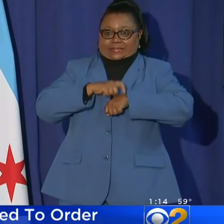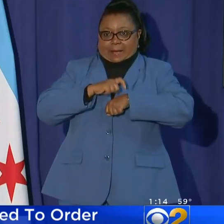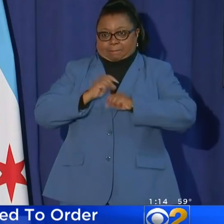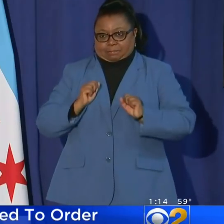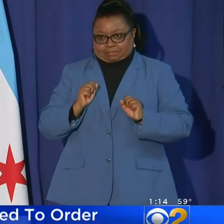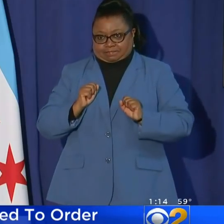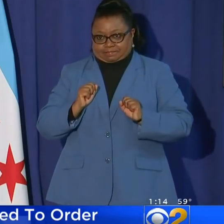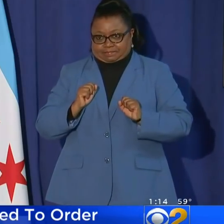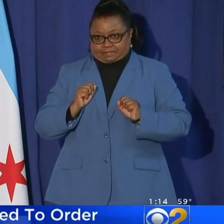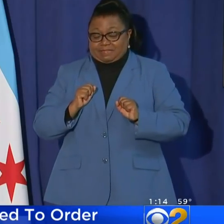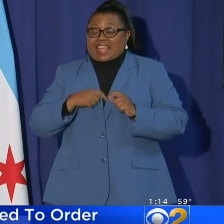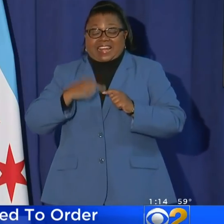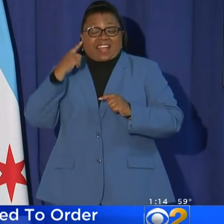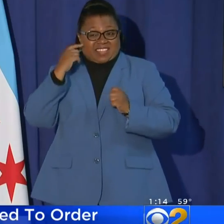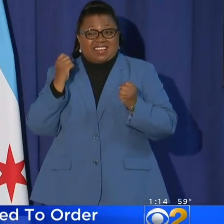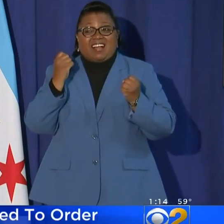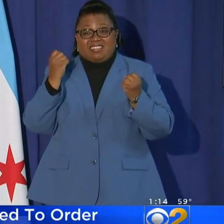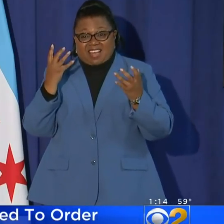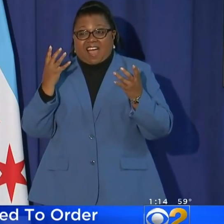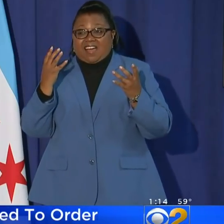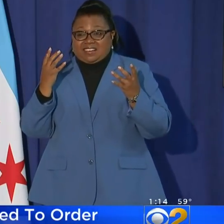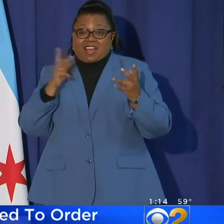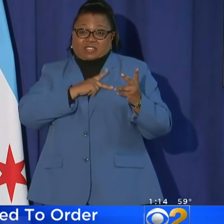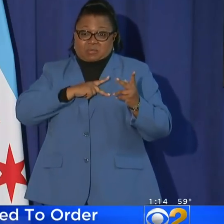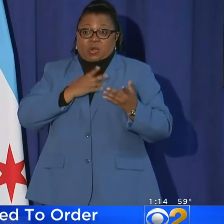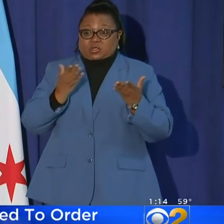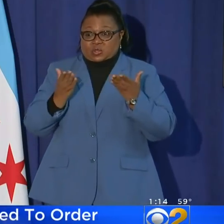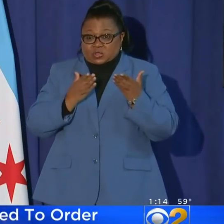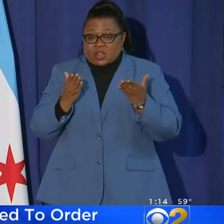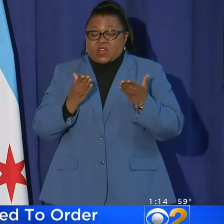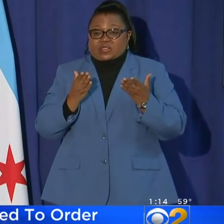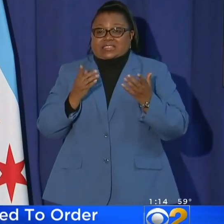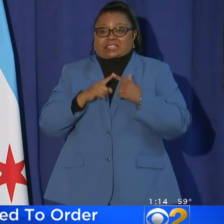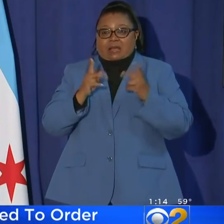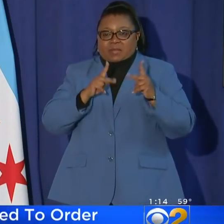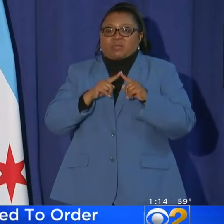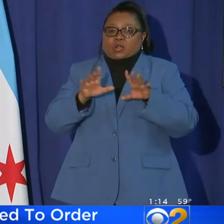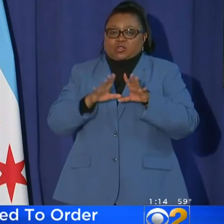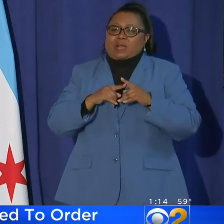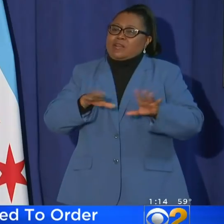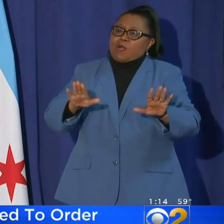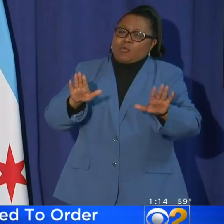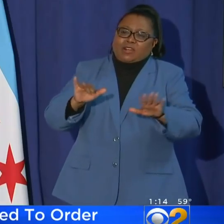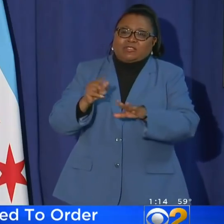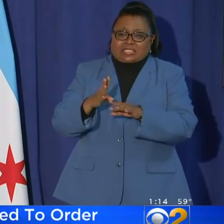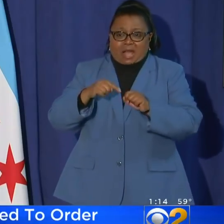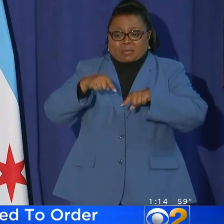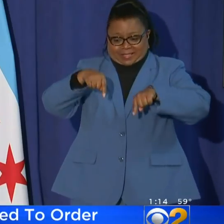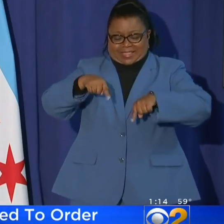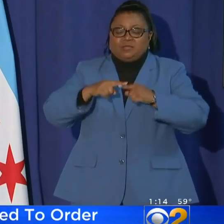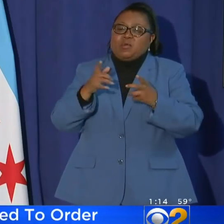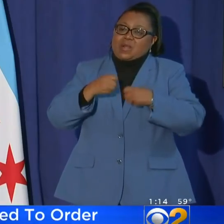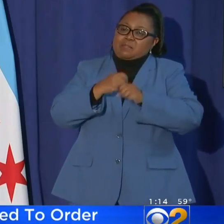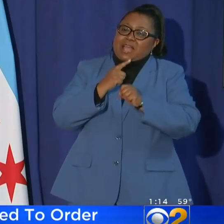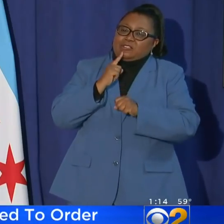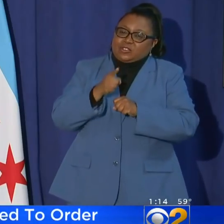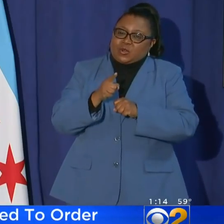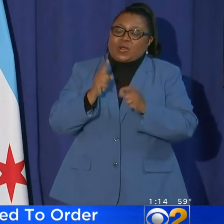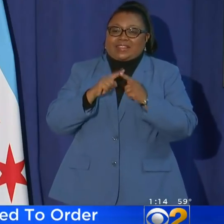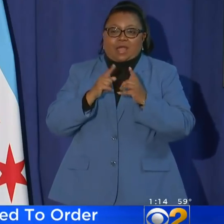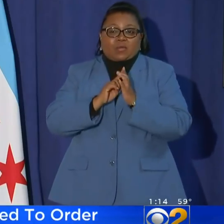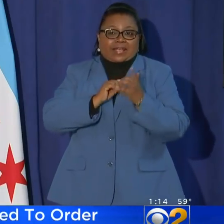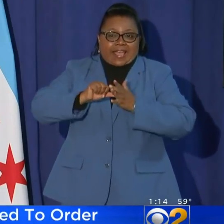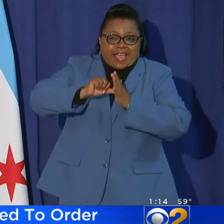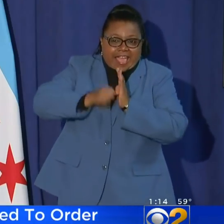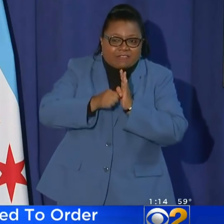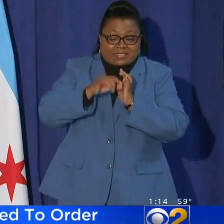times. And I think a lot of the personal services folks are doing a terrific job with this, but we want to make sure that